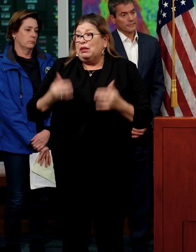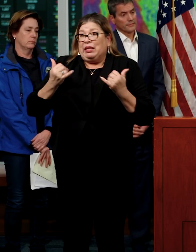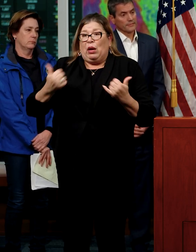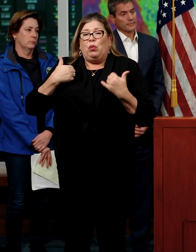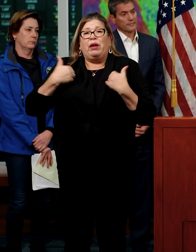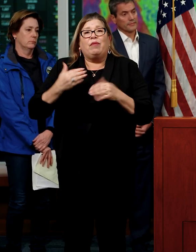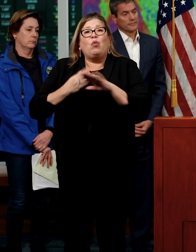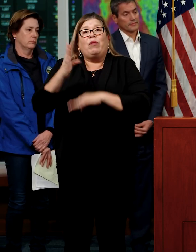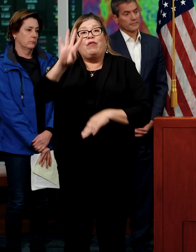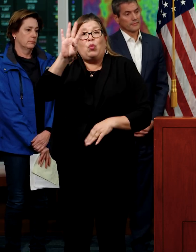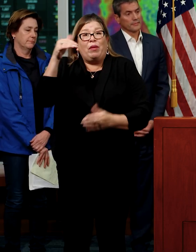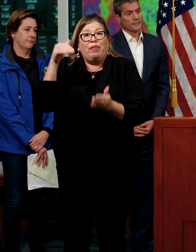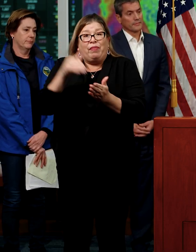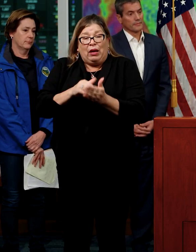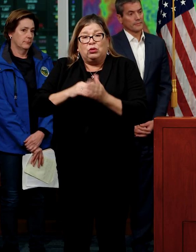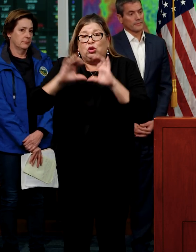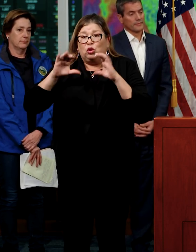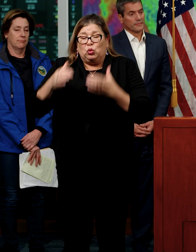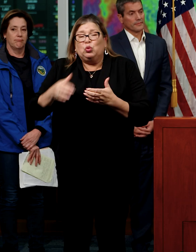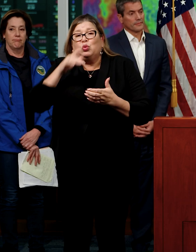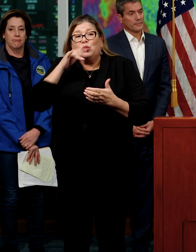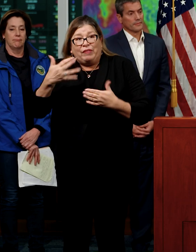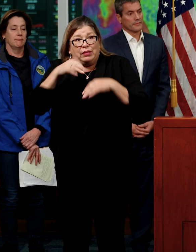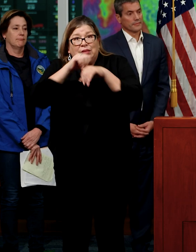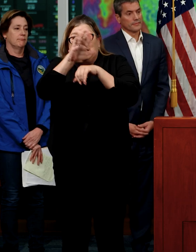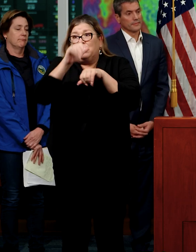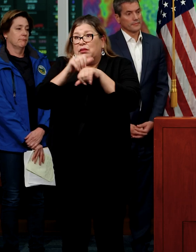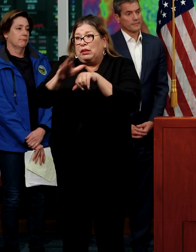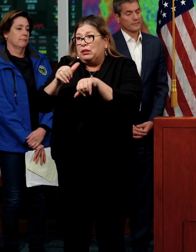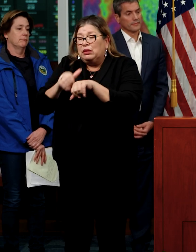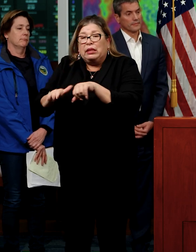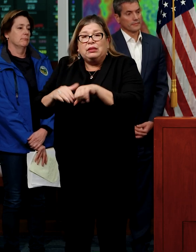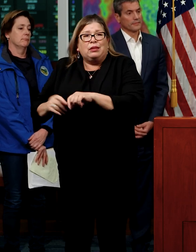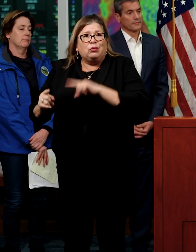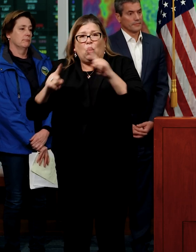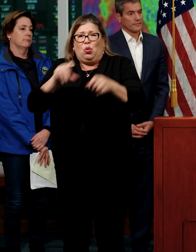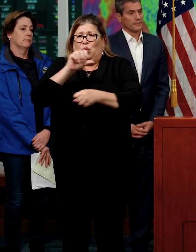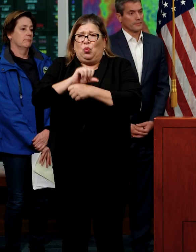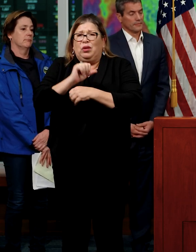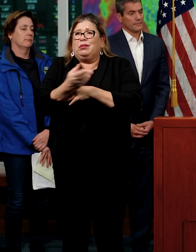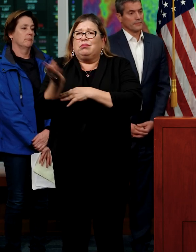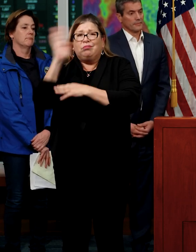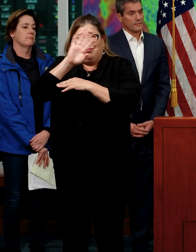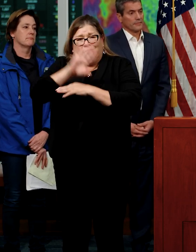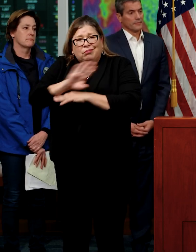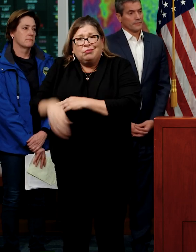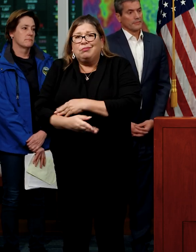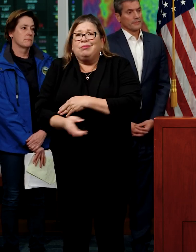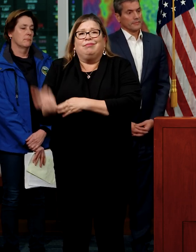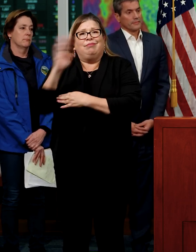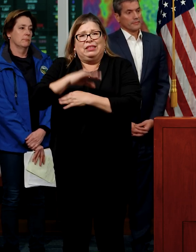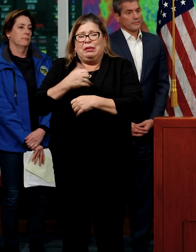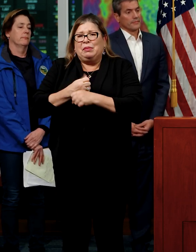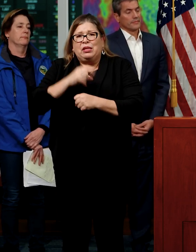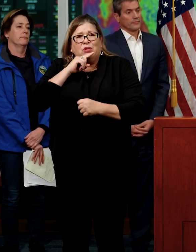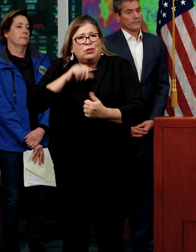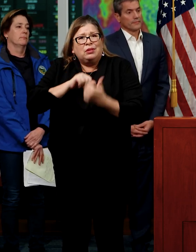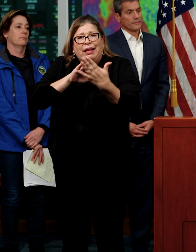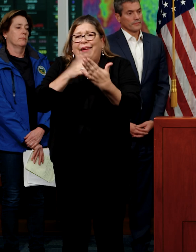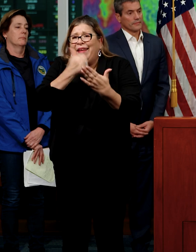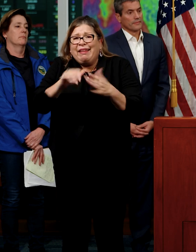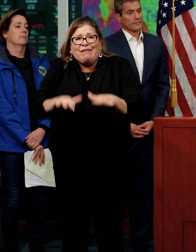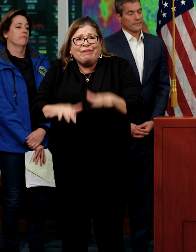crews that have been deployed and are working 12-hour shifts around the clock to address any flooding,